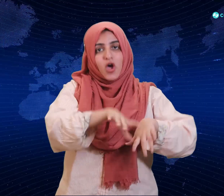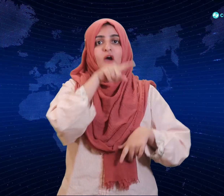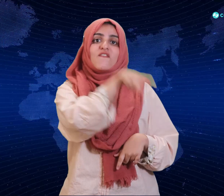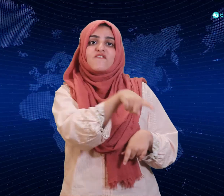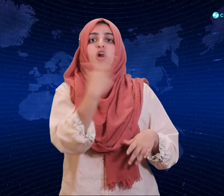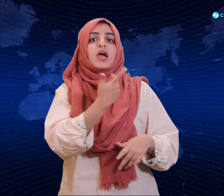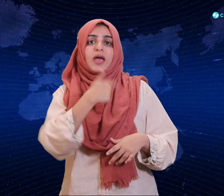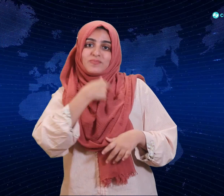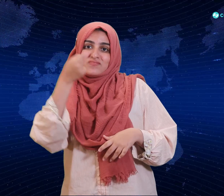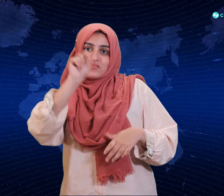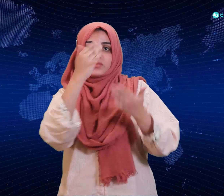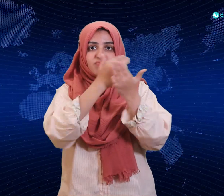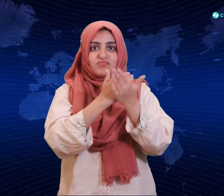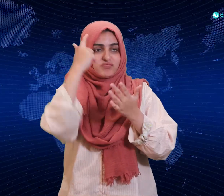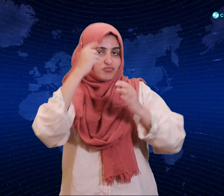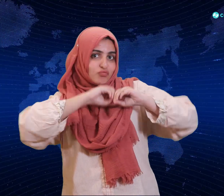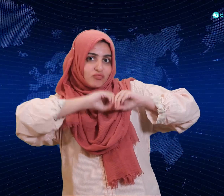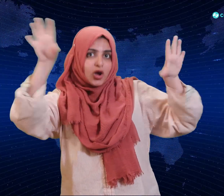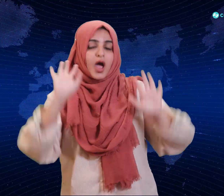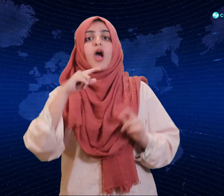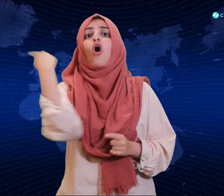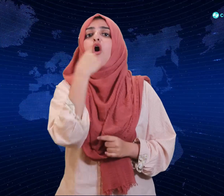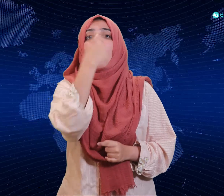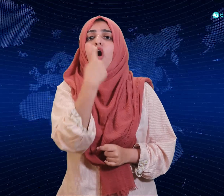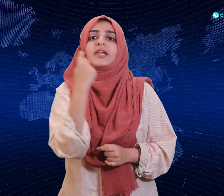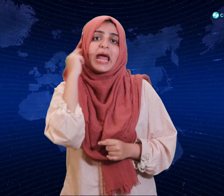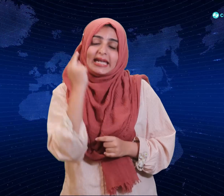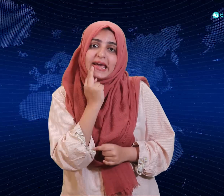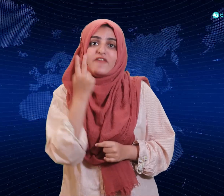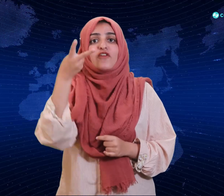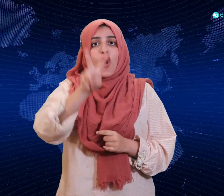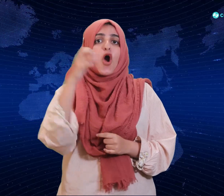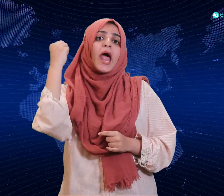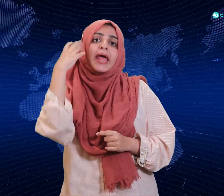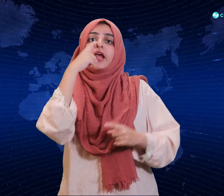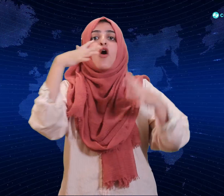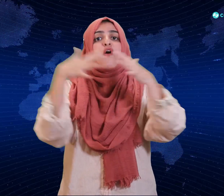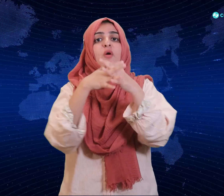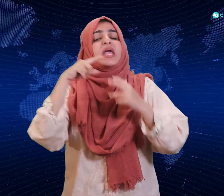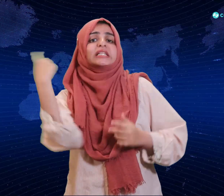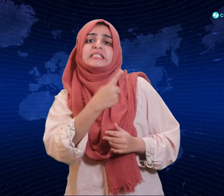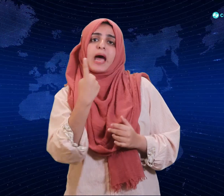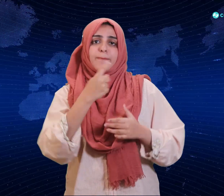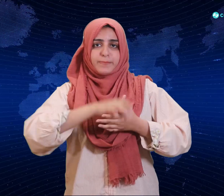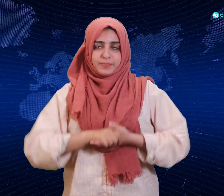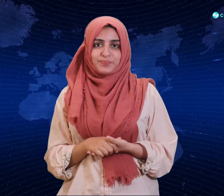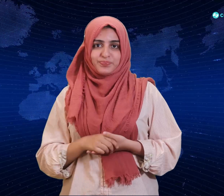awareness session for all deaf and hearing women we will have breast